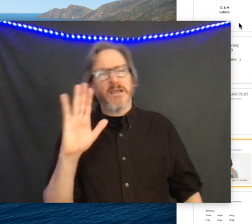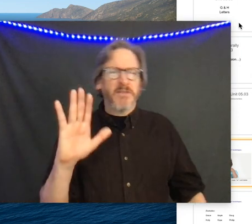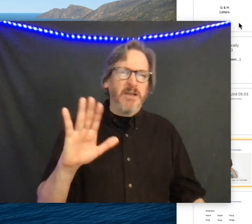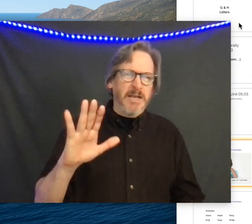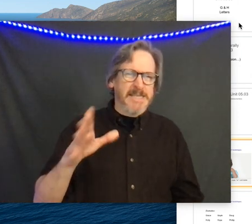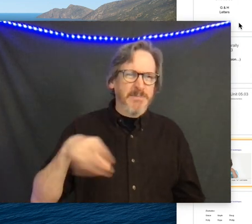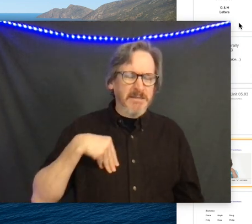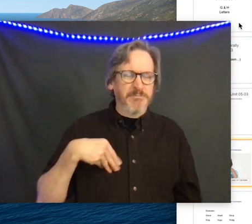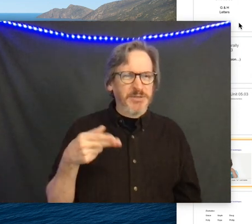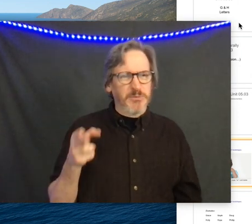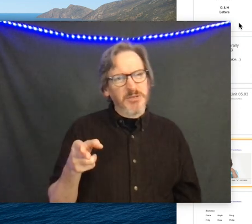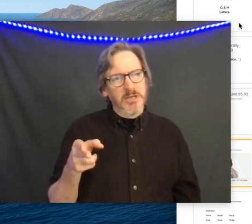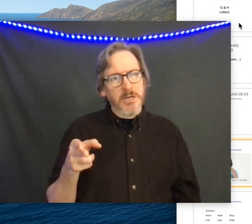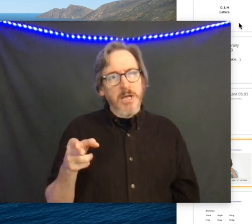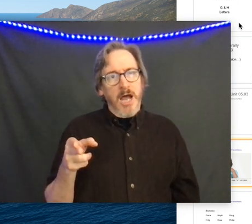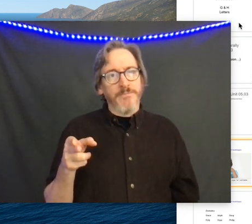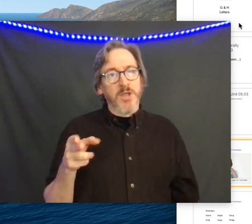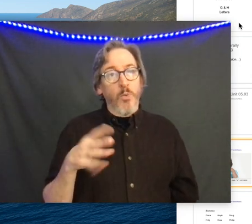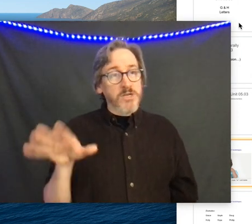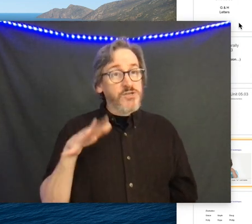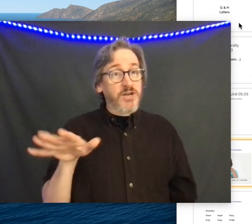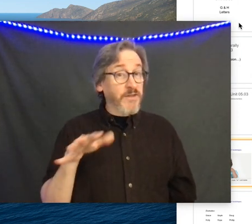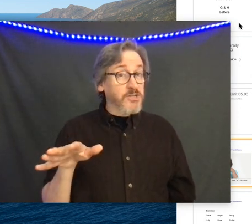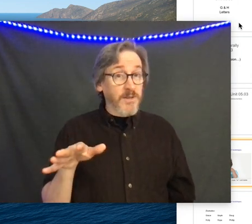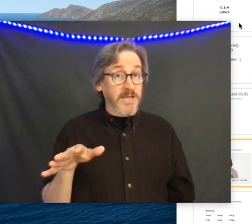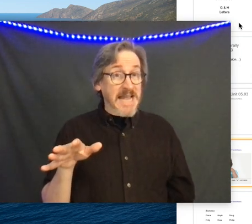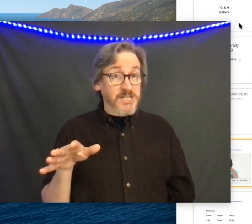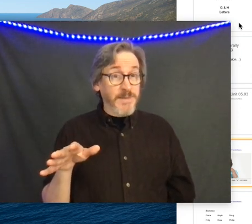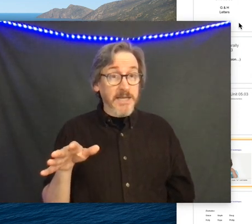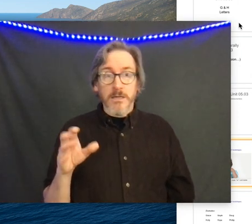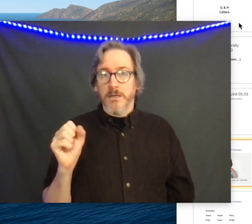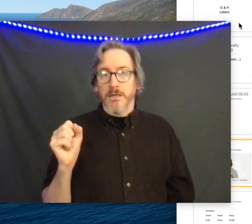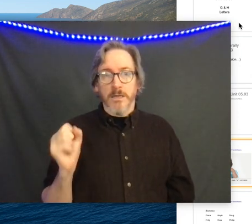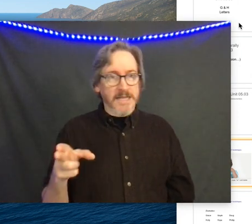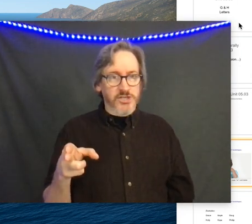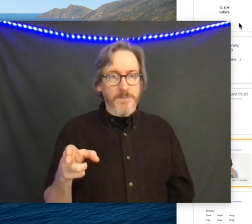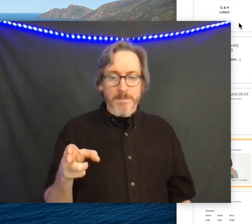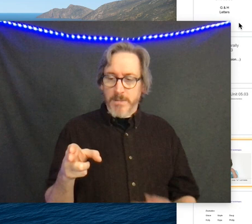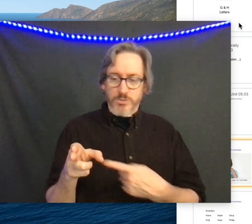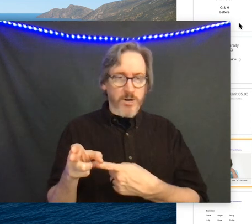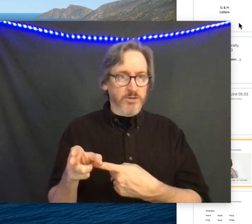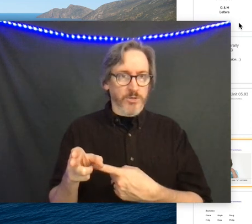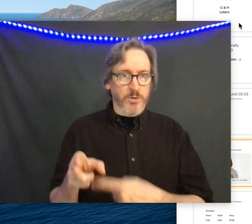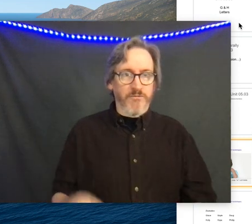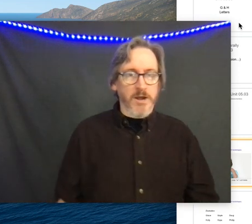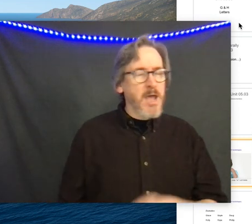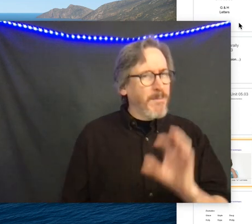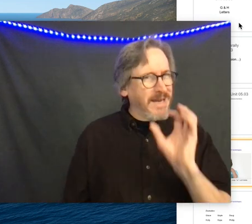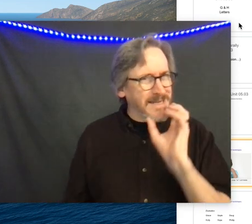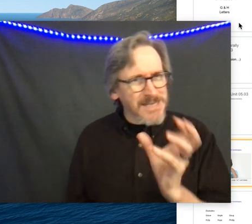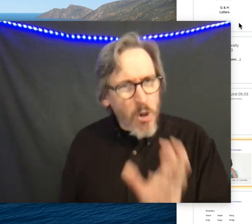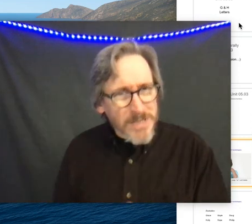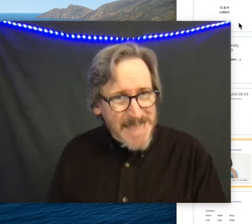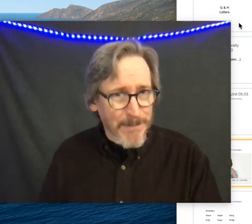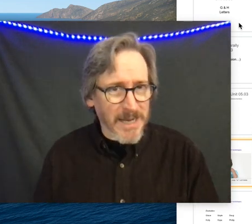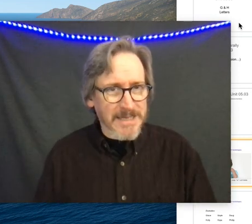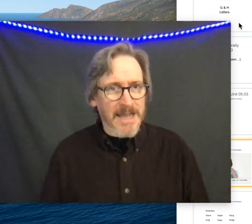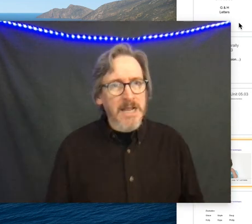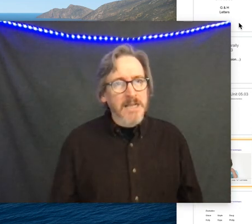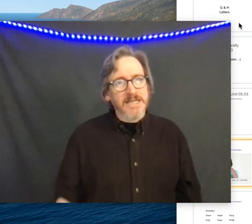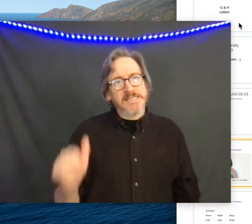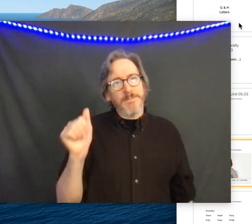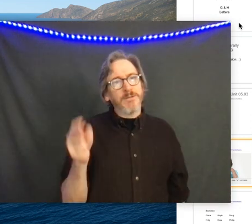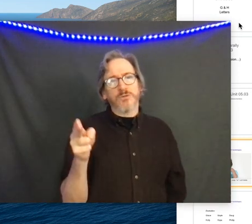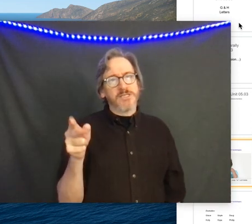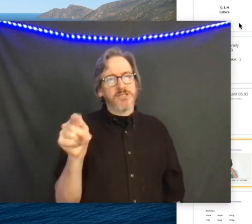thank you thank you thank you accept it um once you start fingerspelling at speed it's going to be much more natural to go out front but it doesn't always happen like